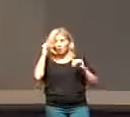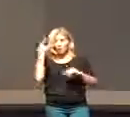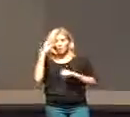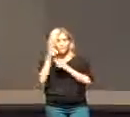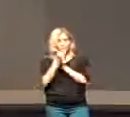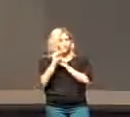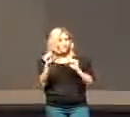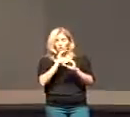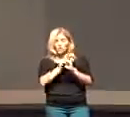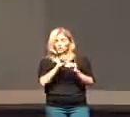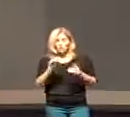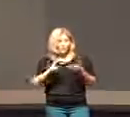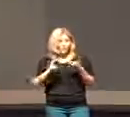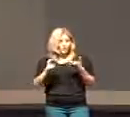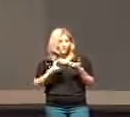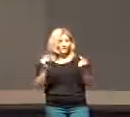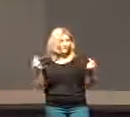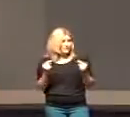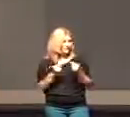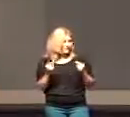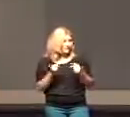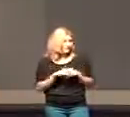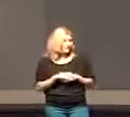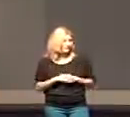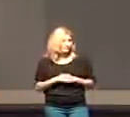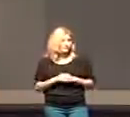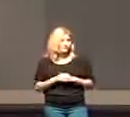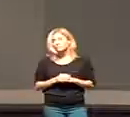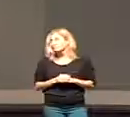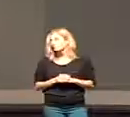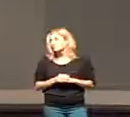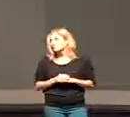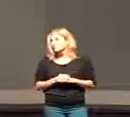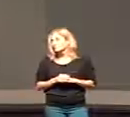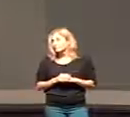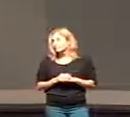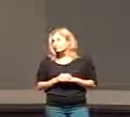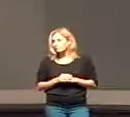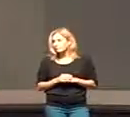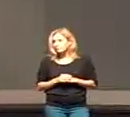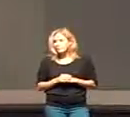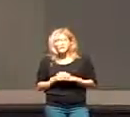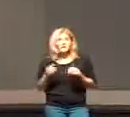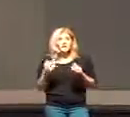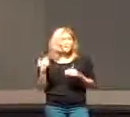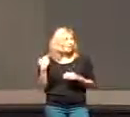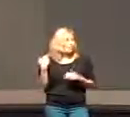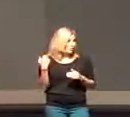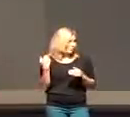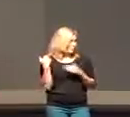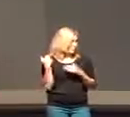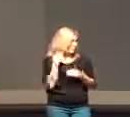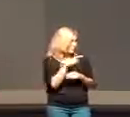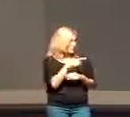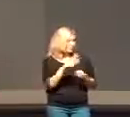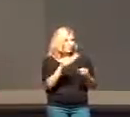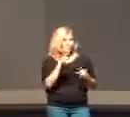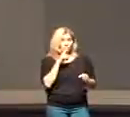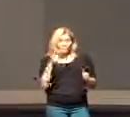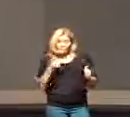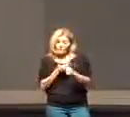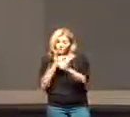for salvation. There is no forgiveness of sin. This is a reminder to us that we're going to be sold out radical